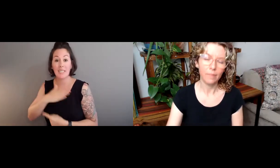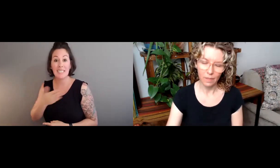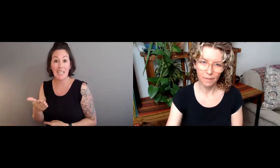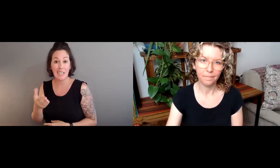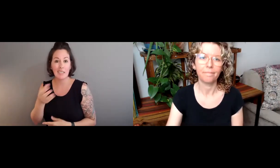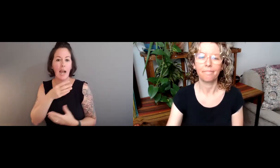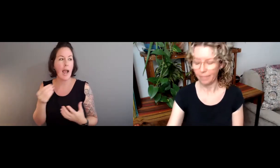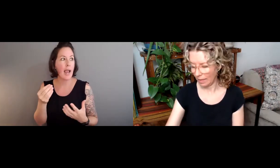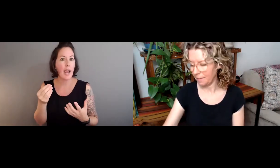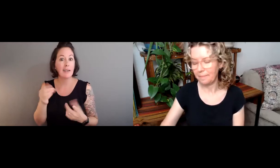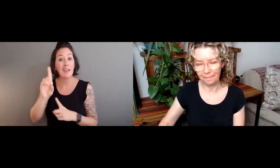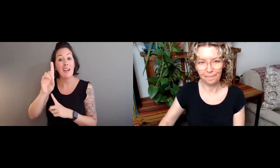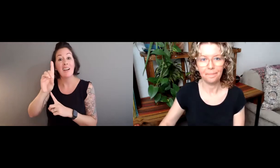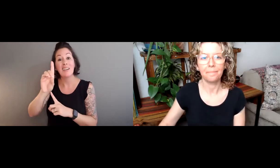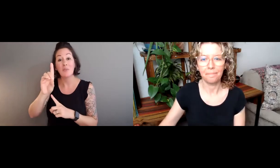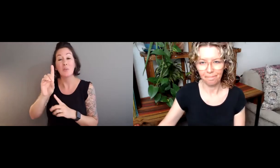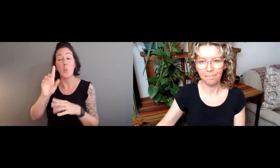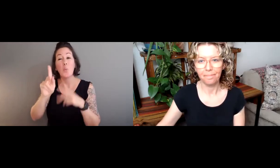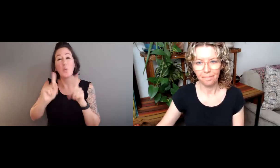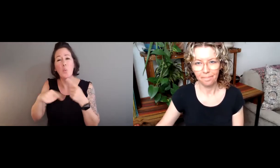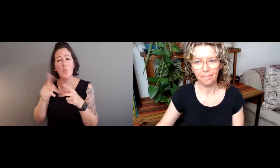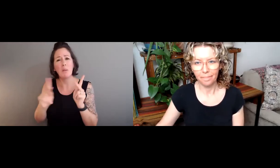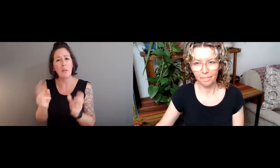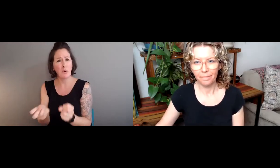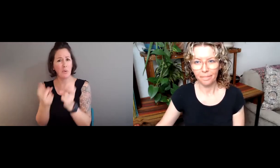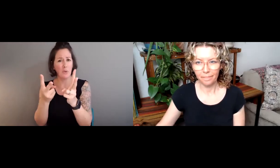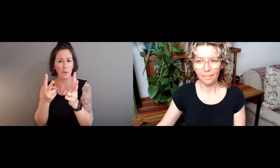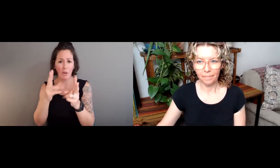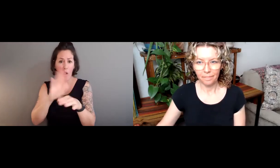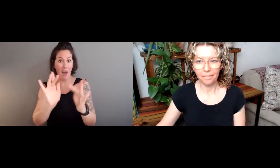we really need to think about things like informed consent.